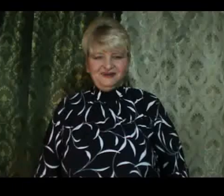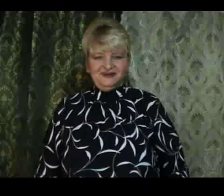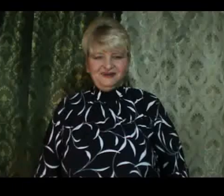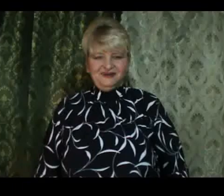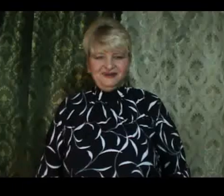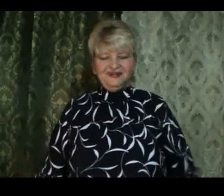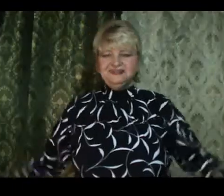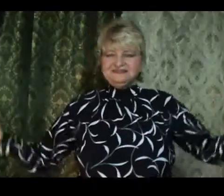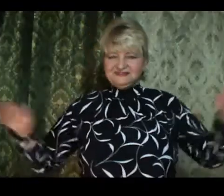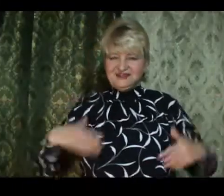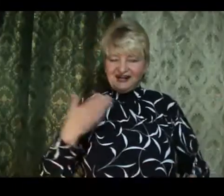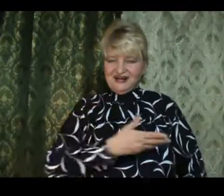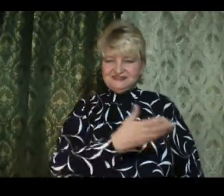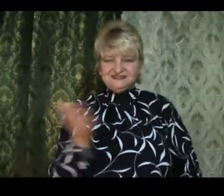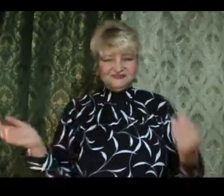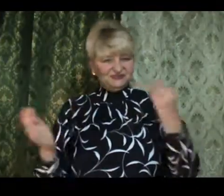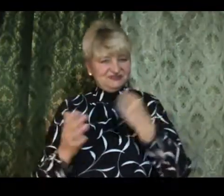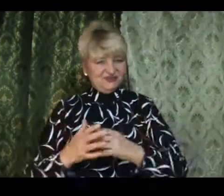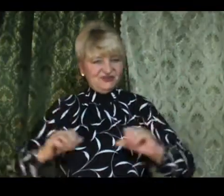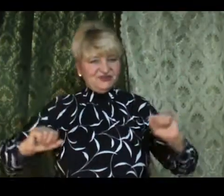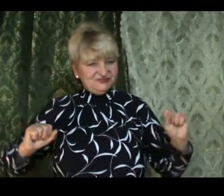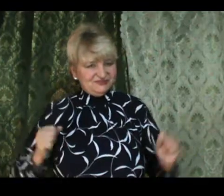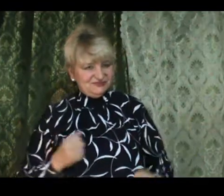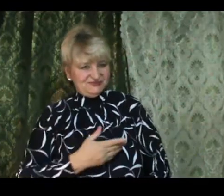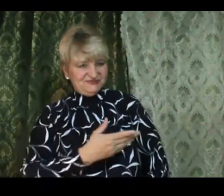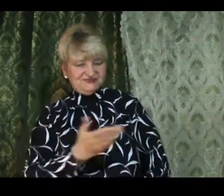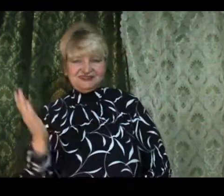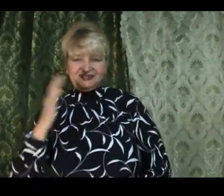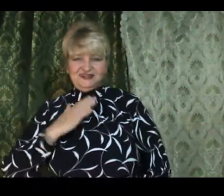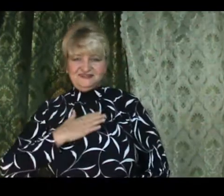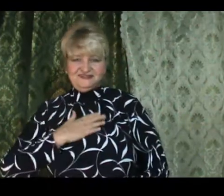3 1 2 3